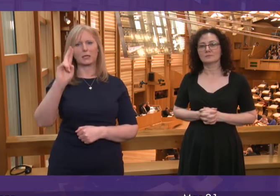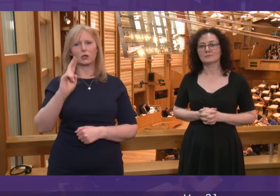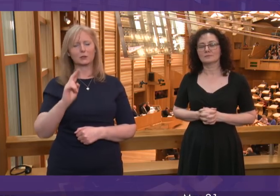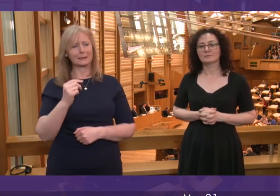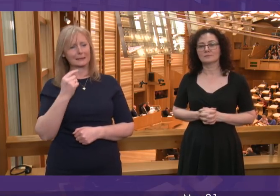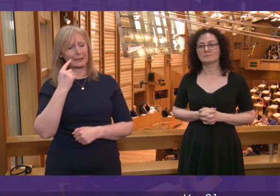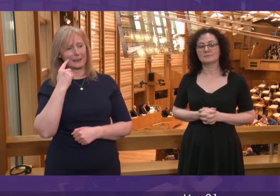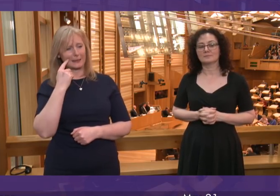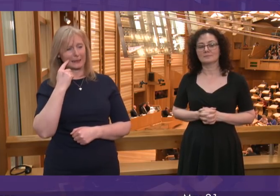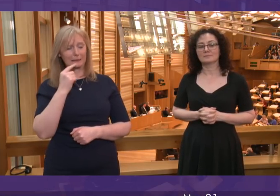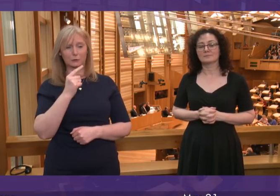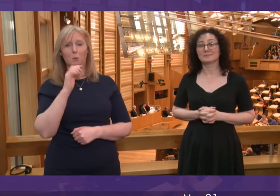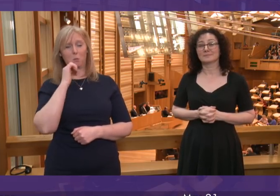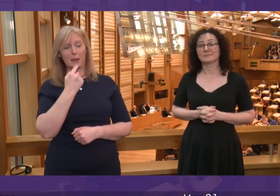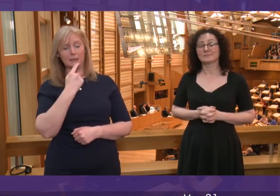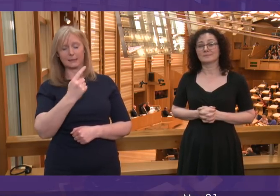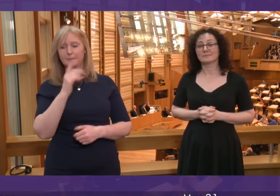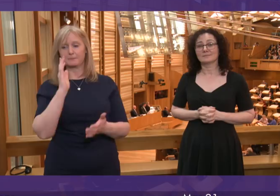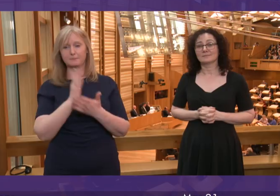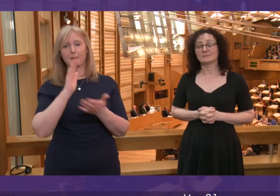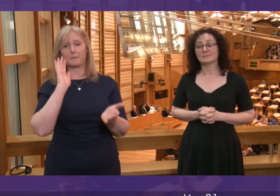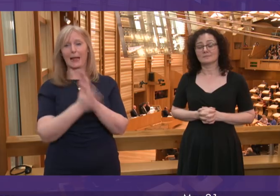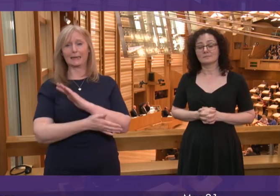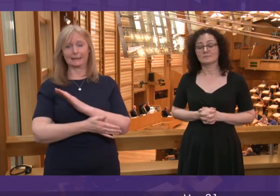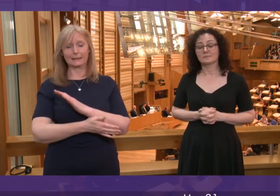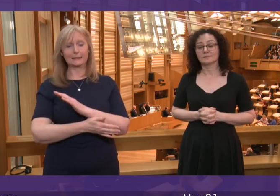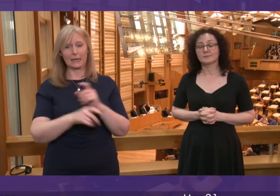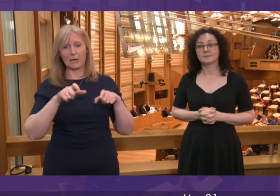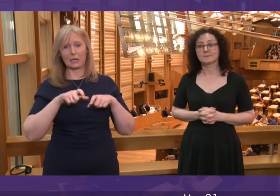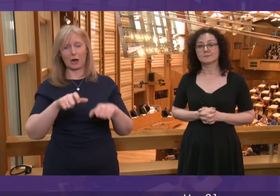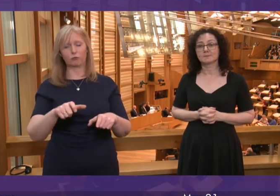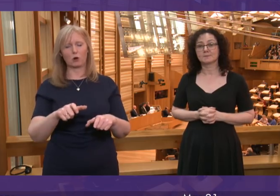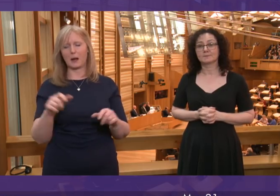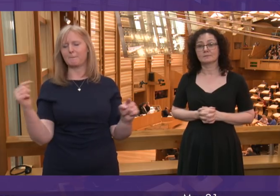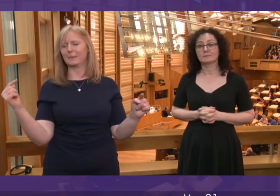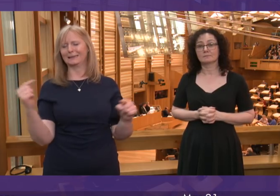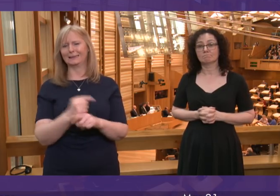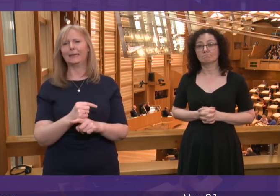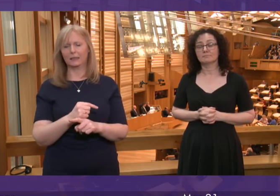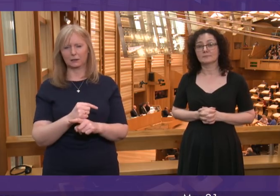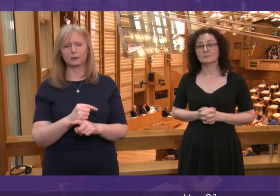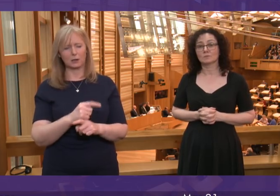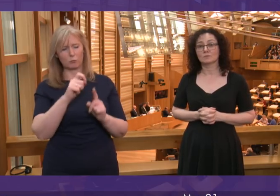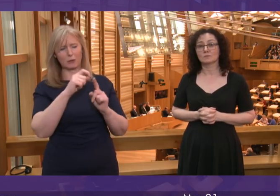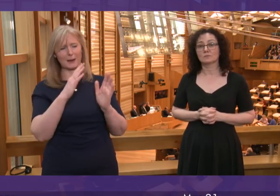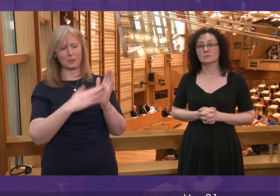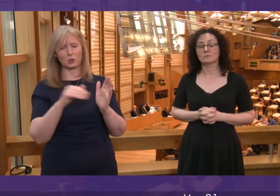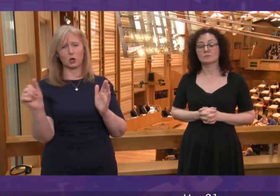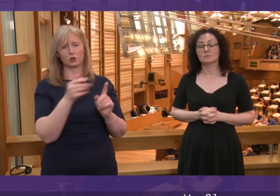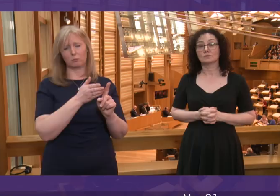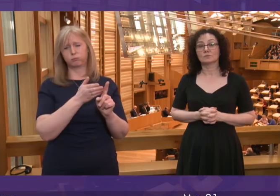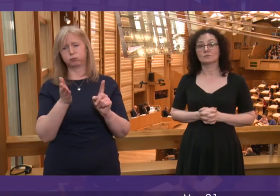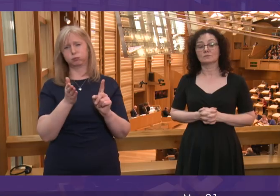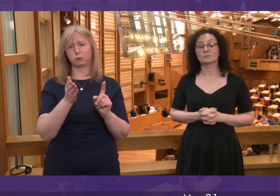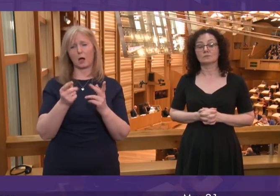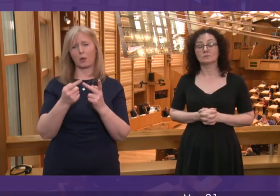thinks, that this is a mess carrying on regardless is a profound mistake. The Prime Minister must change course, and she must